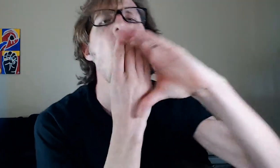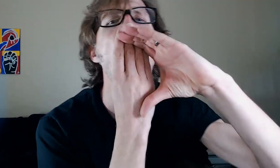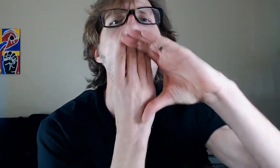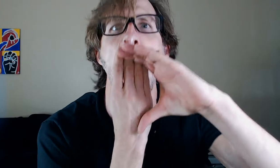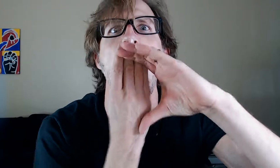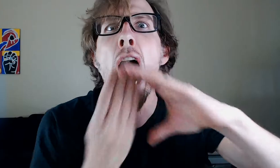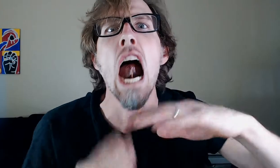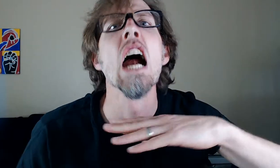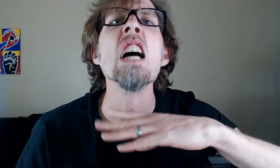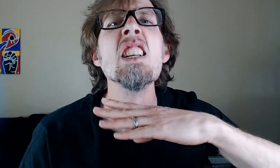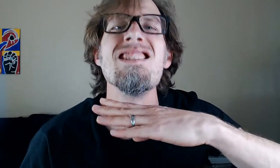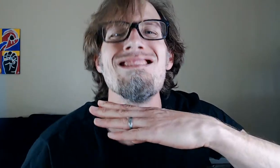We'll be right back.